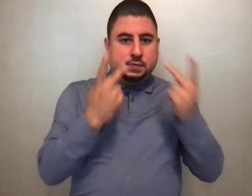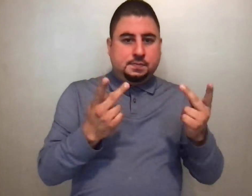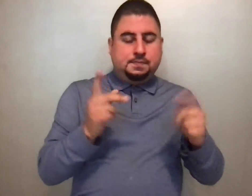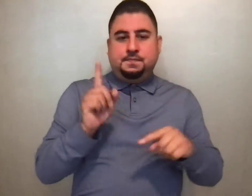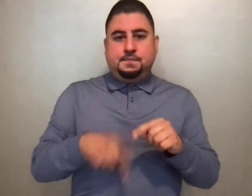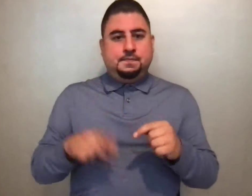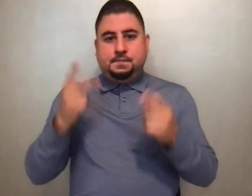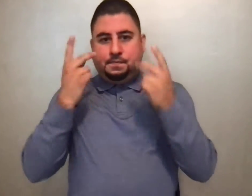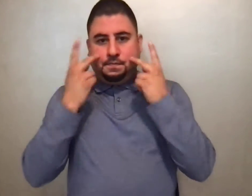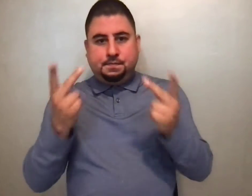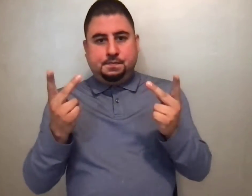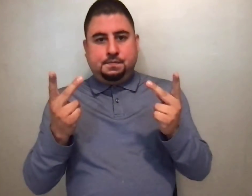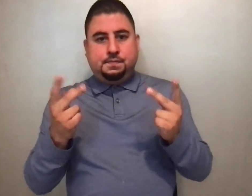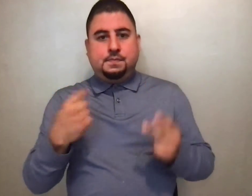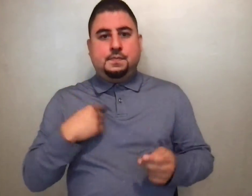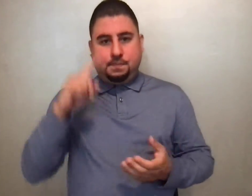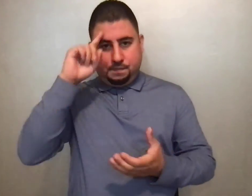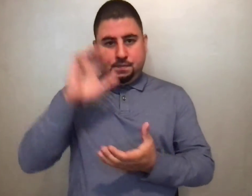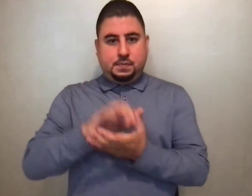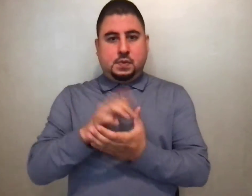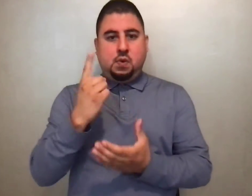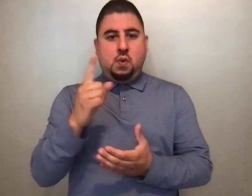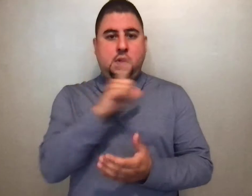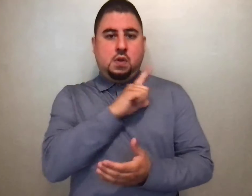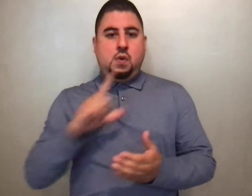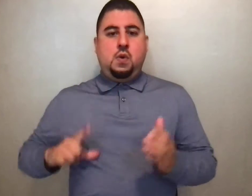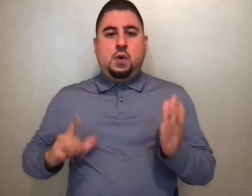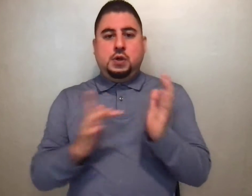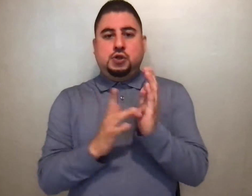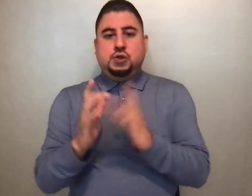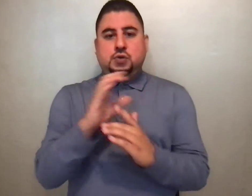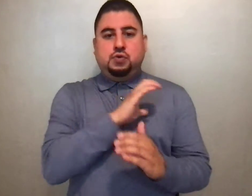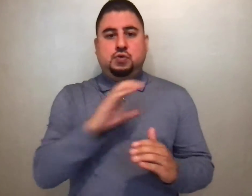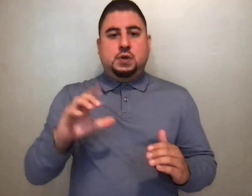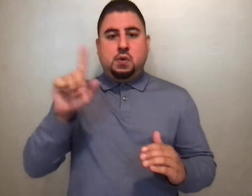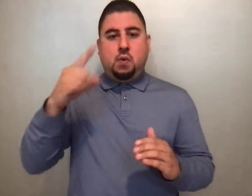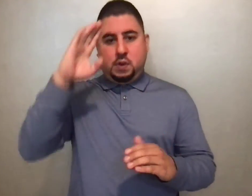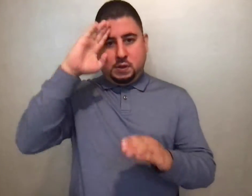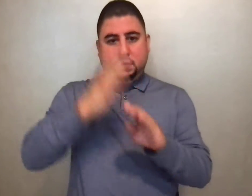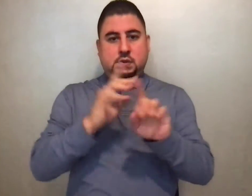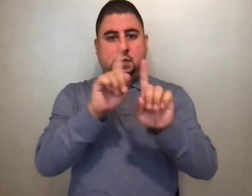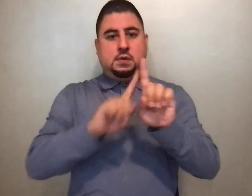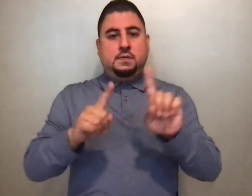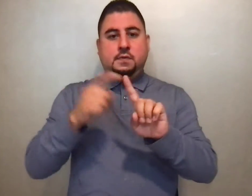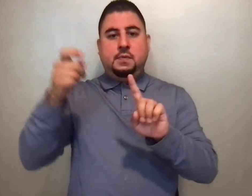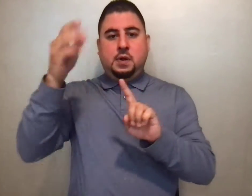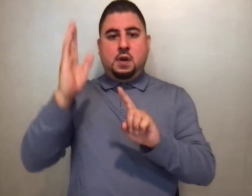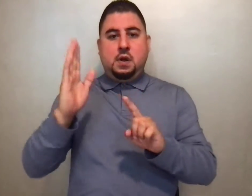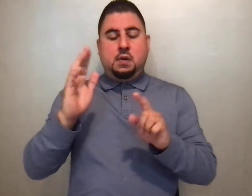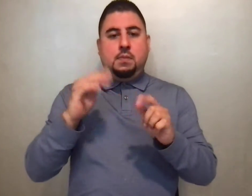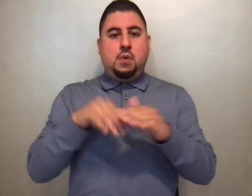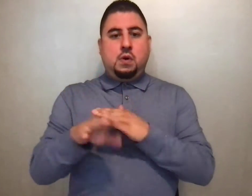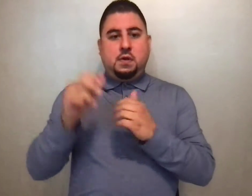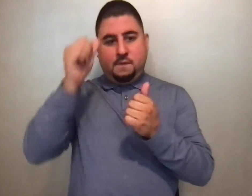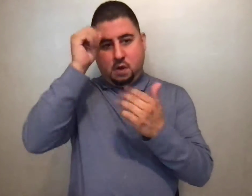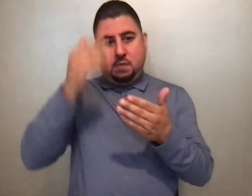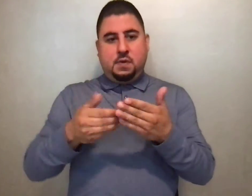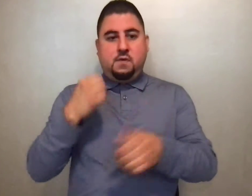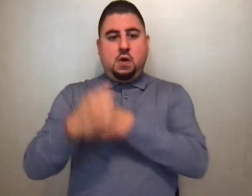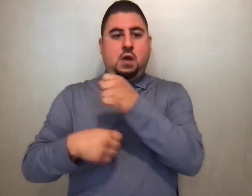and invisible. I believe in one Lord, Jesus Christ, the only begotten Son of God, born of the Father before all